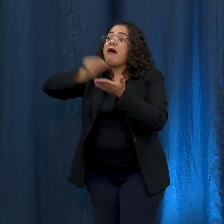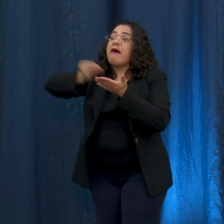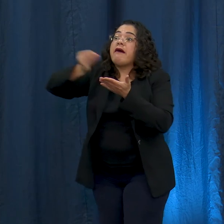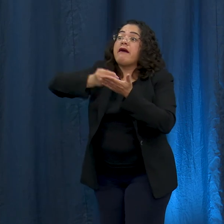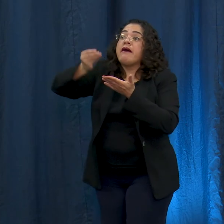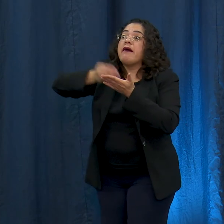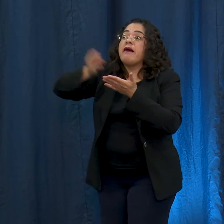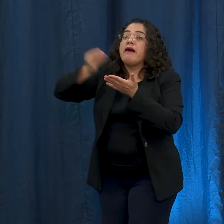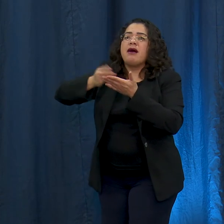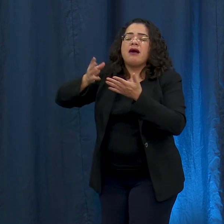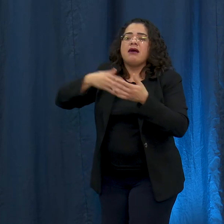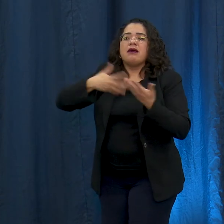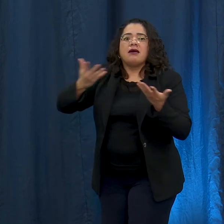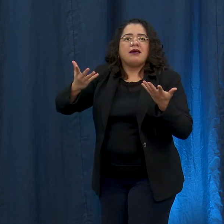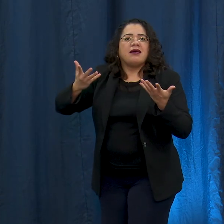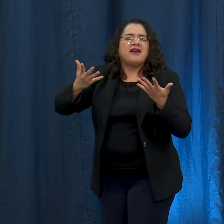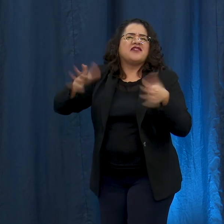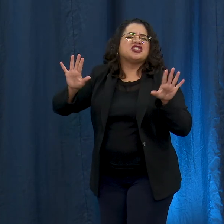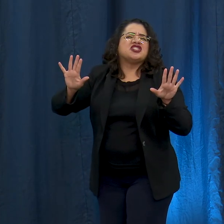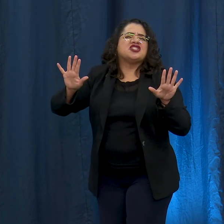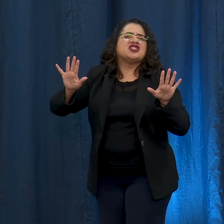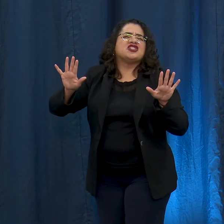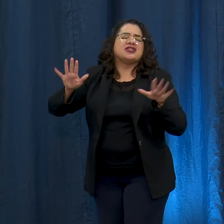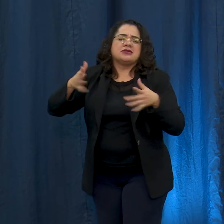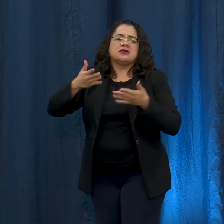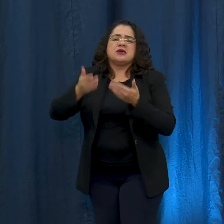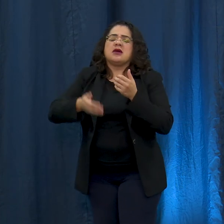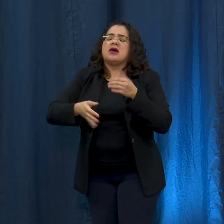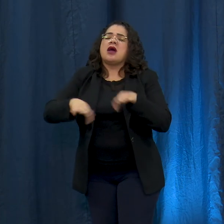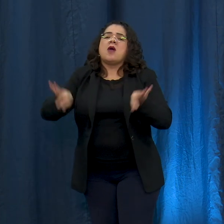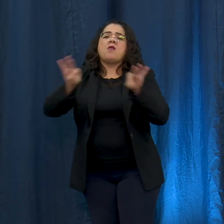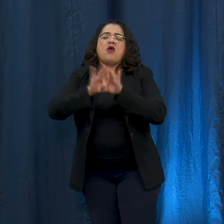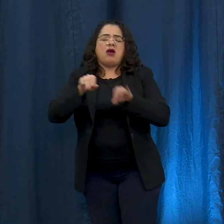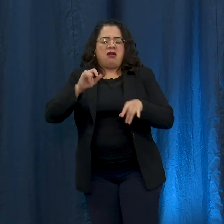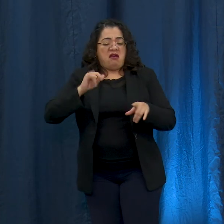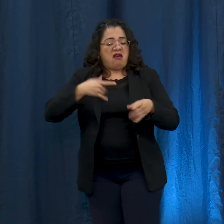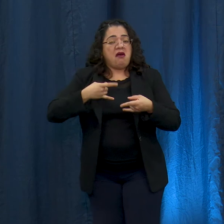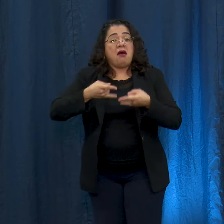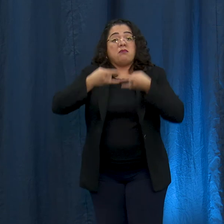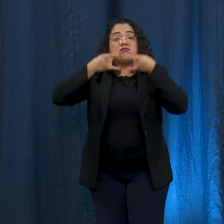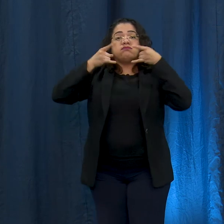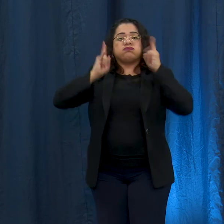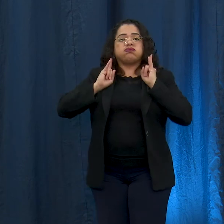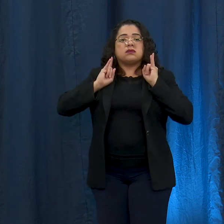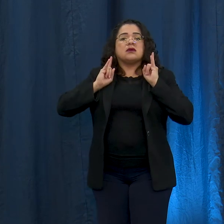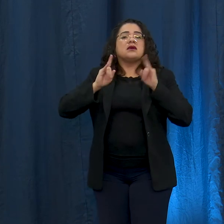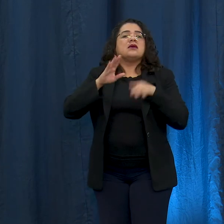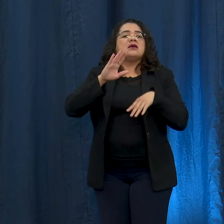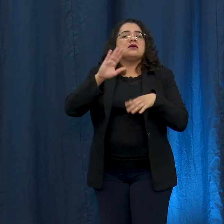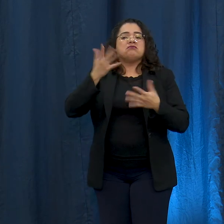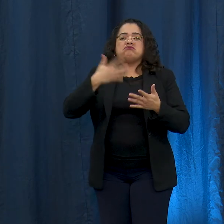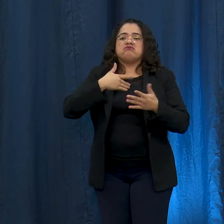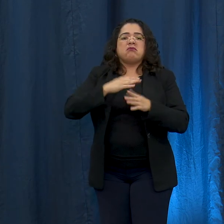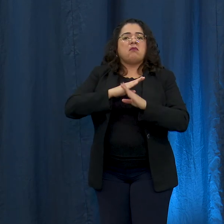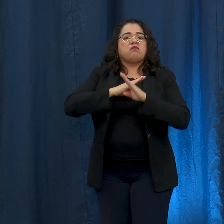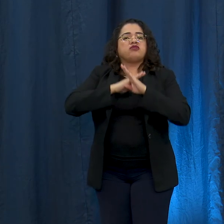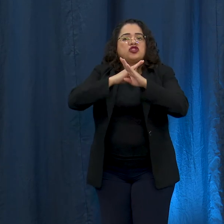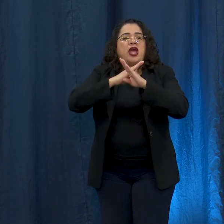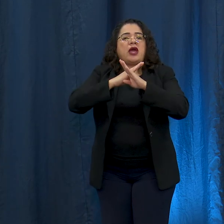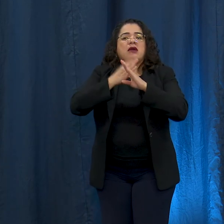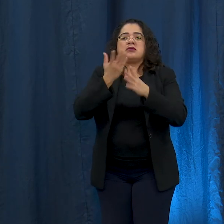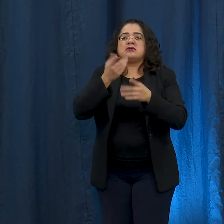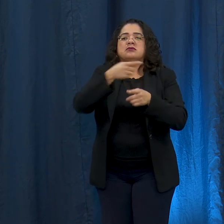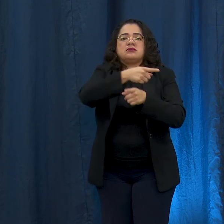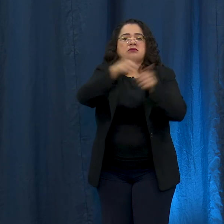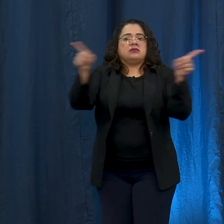essential services um it does uh create a level of protection where it's not protecting you the wear of the